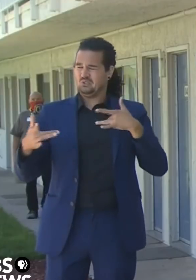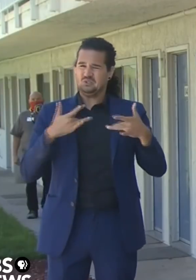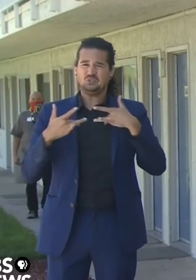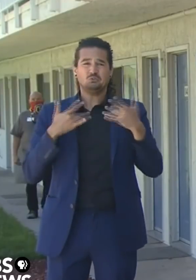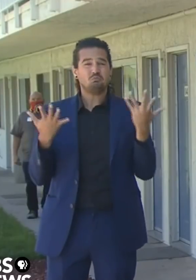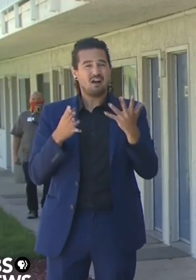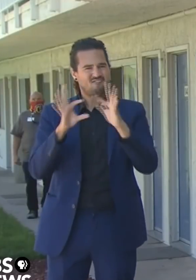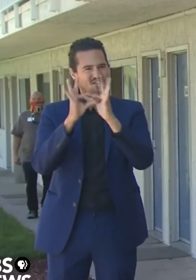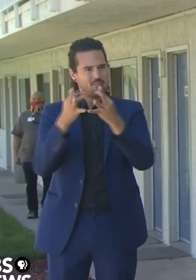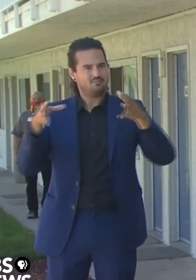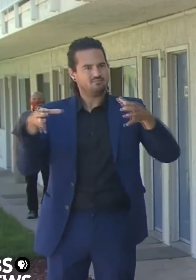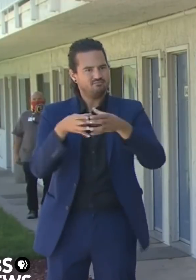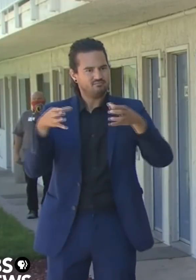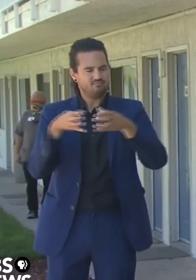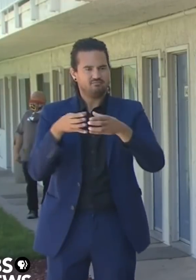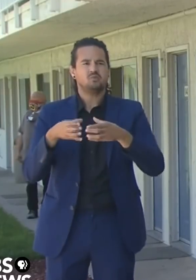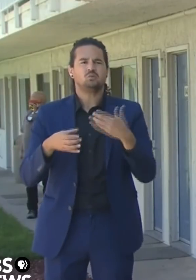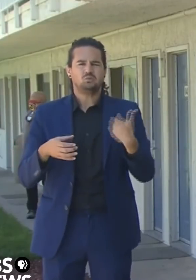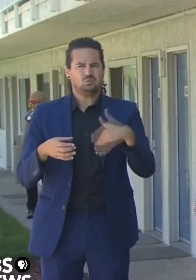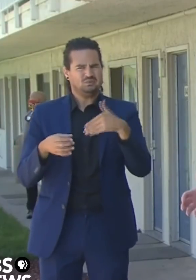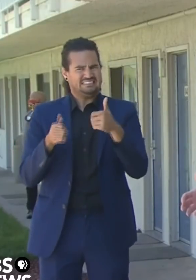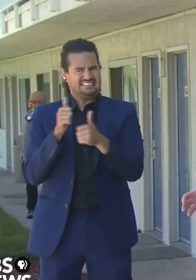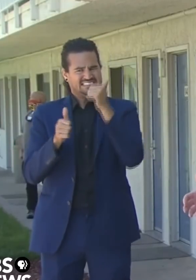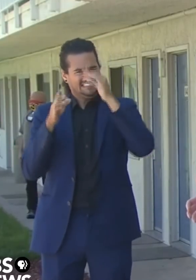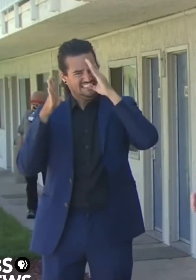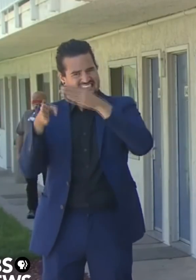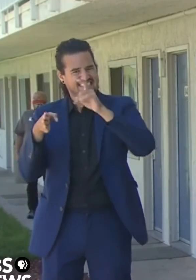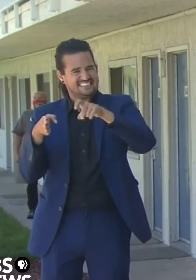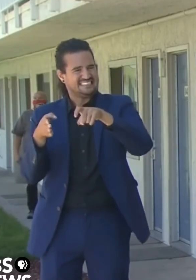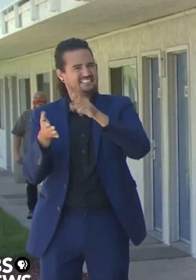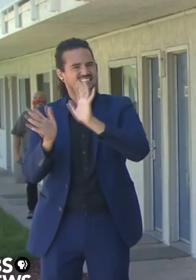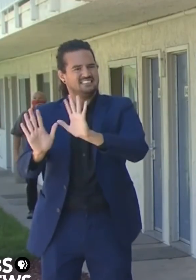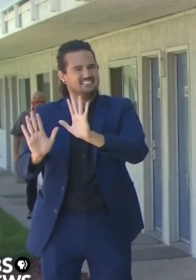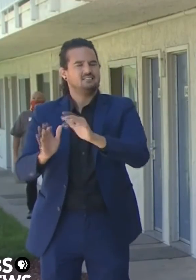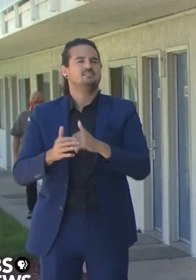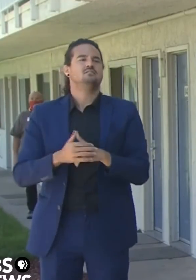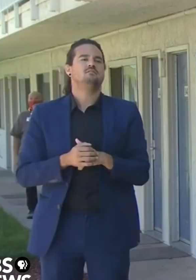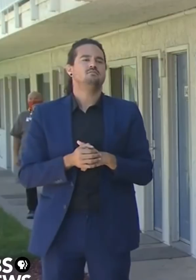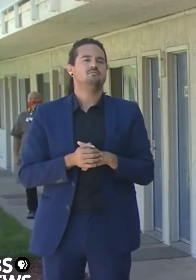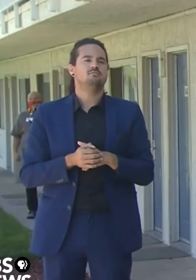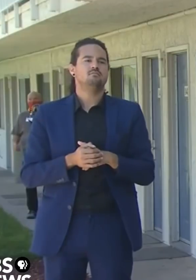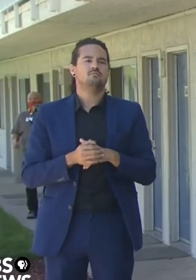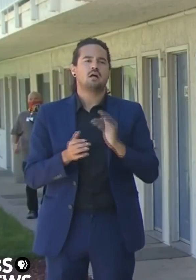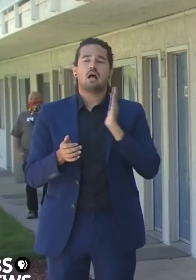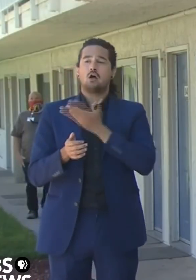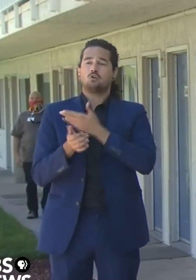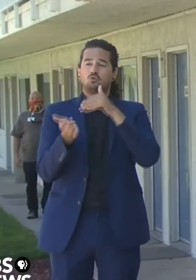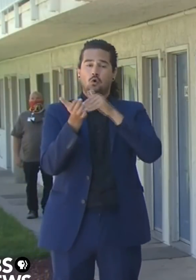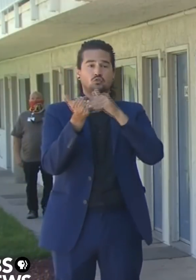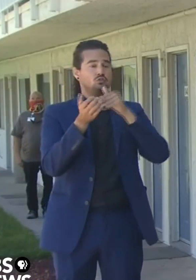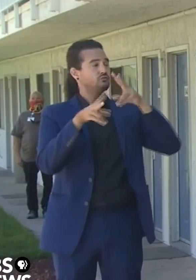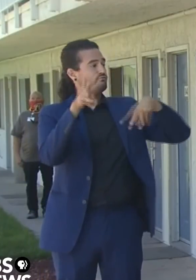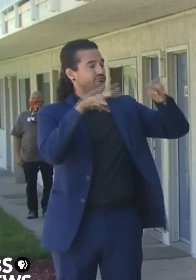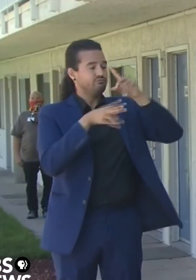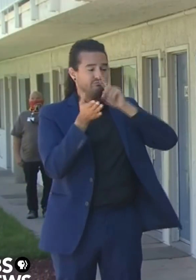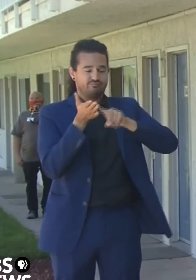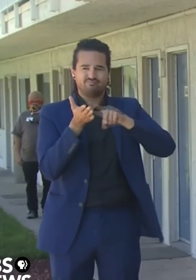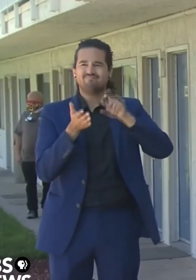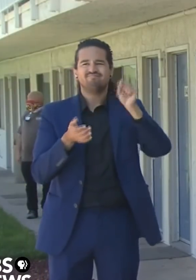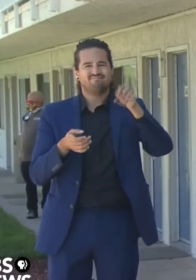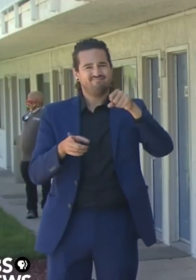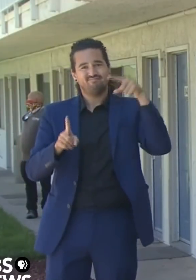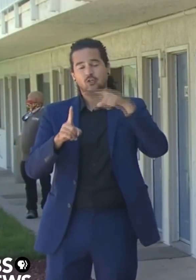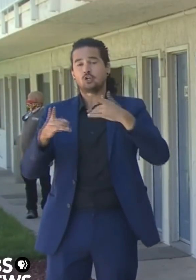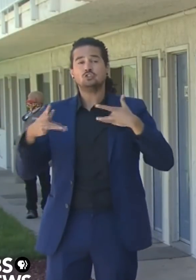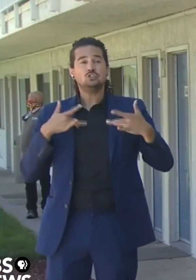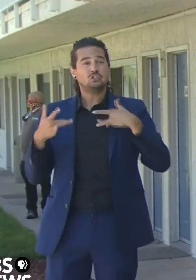more concern than when we have moving into a weekend where family gatherings are part of the tradition of fourth